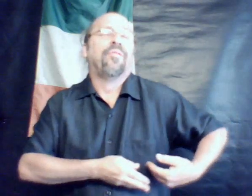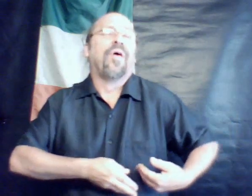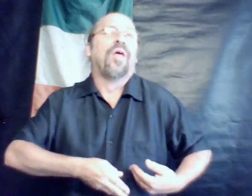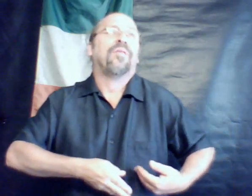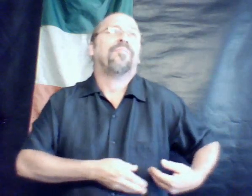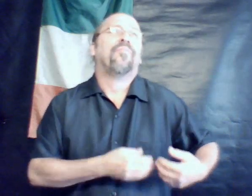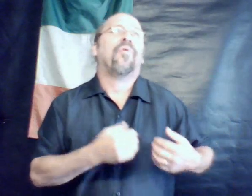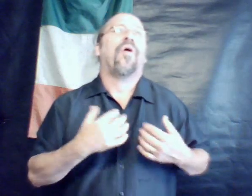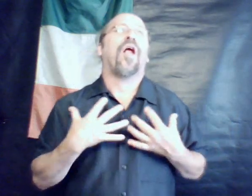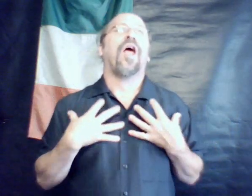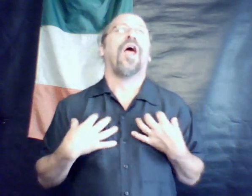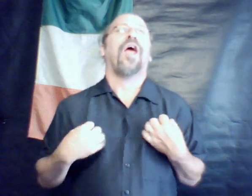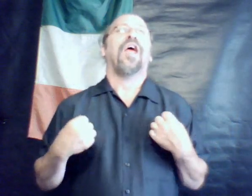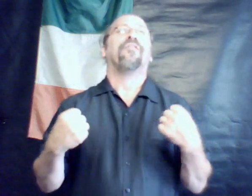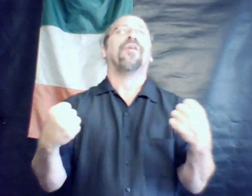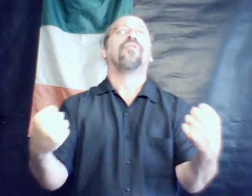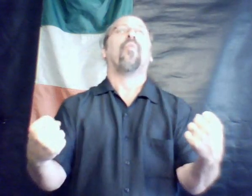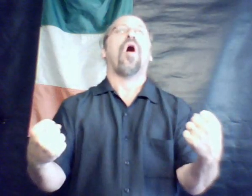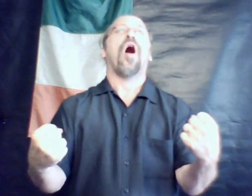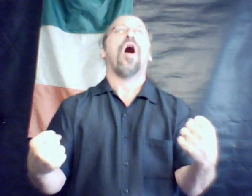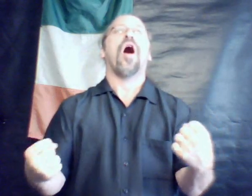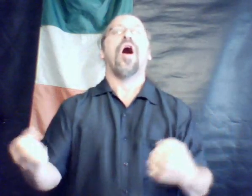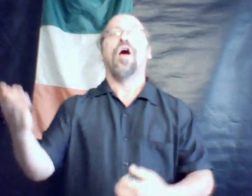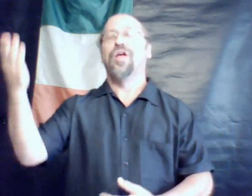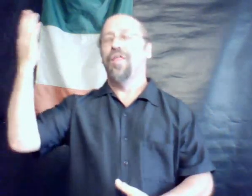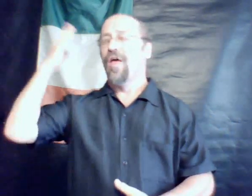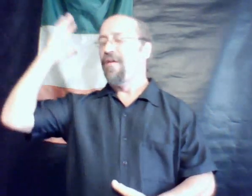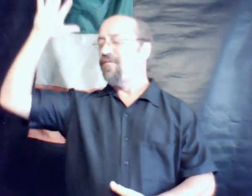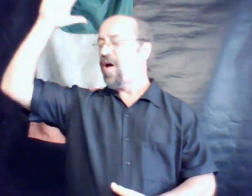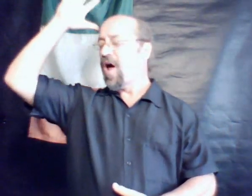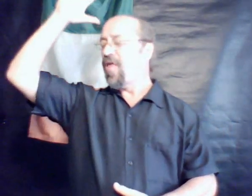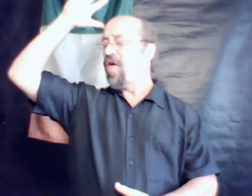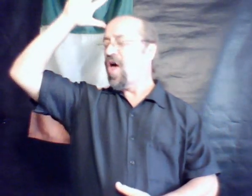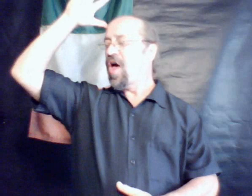as brave as were their fathers,